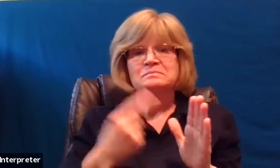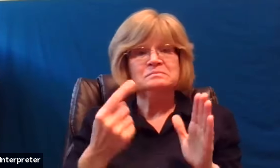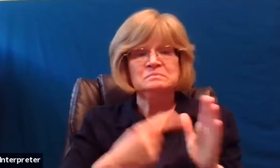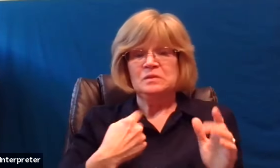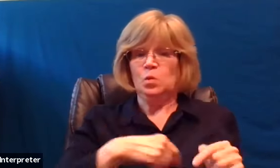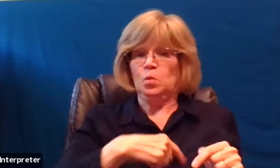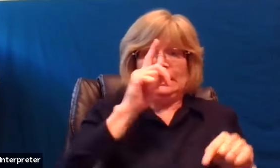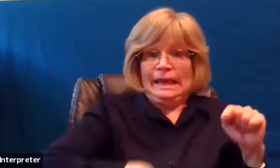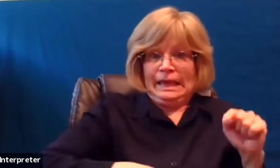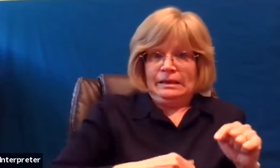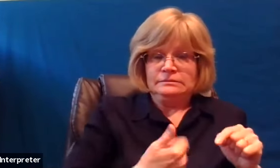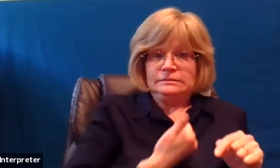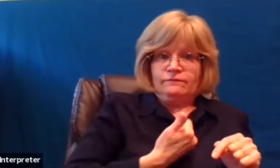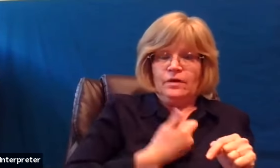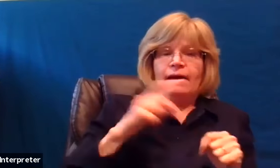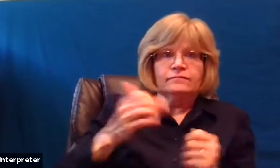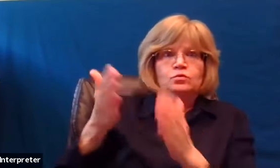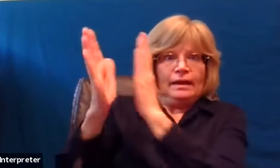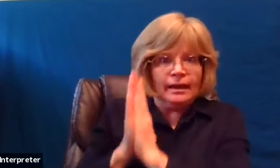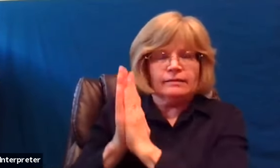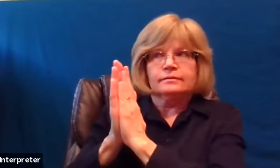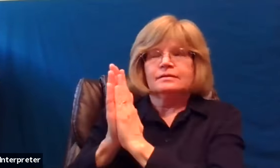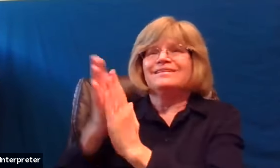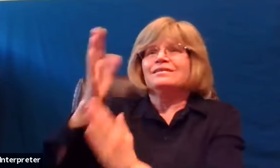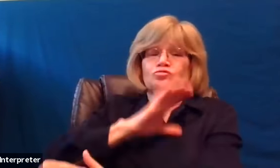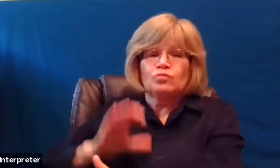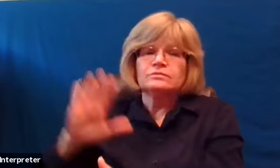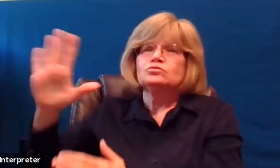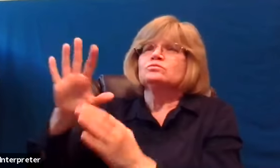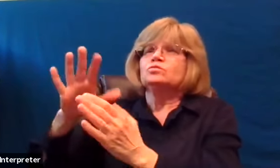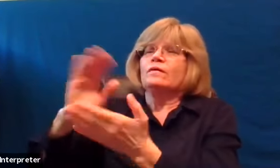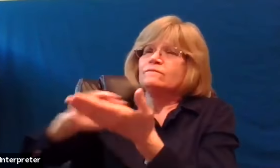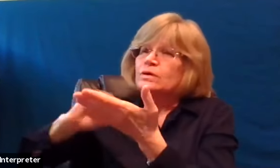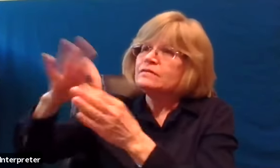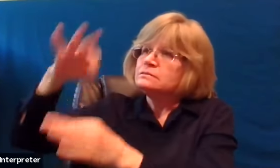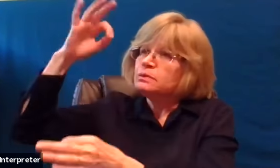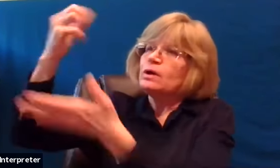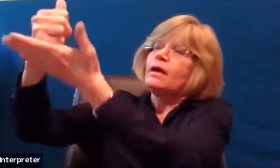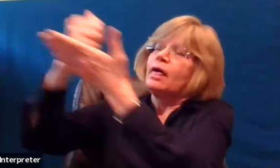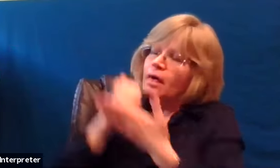for god pray for christ's spirit that forgiving spirit to help you forgive